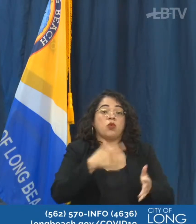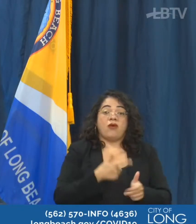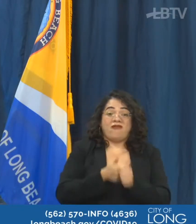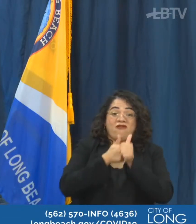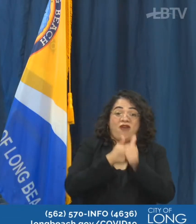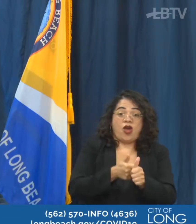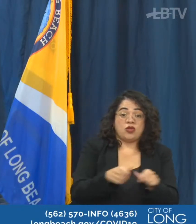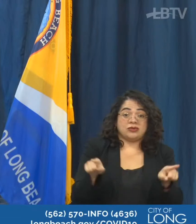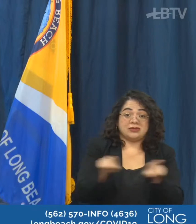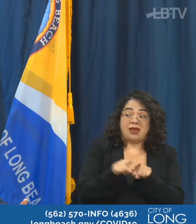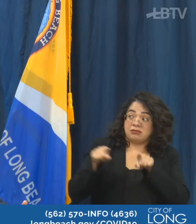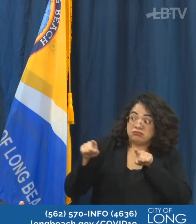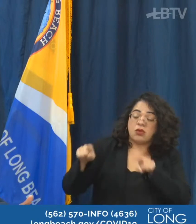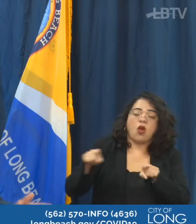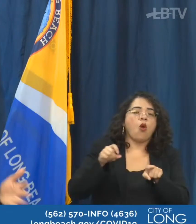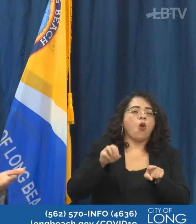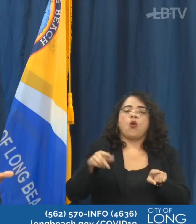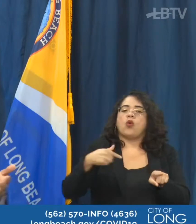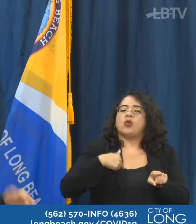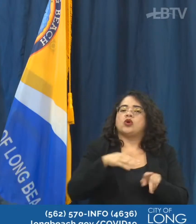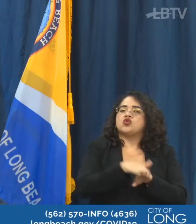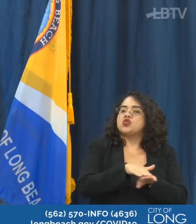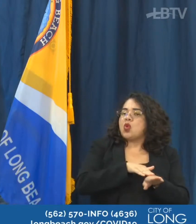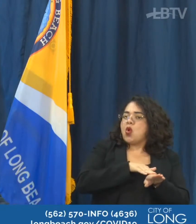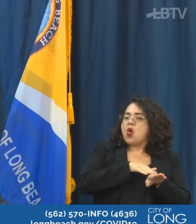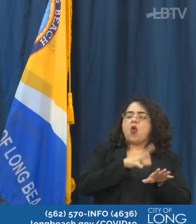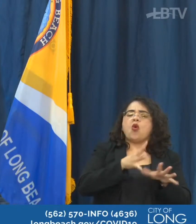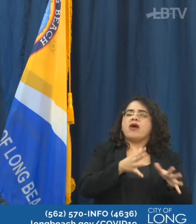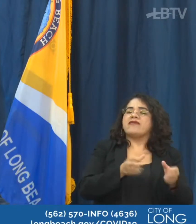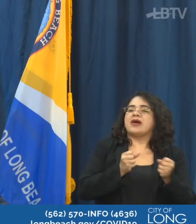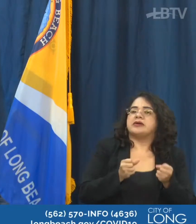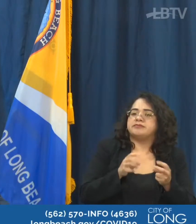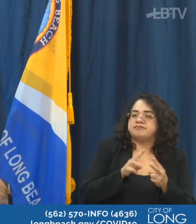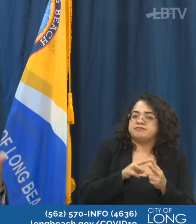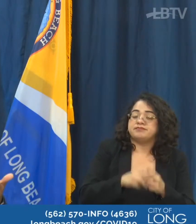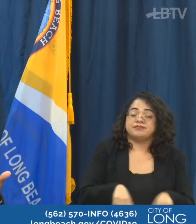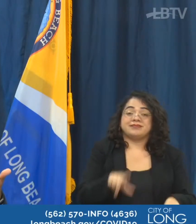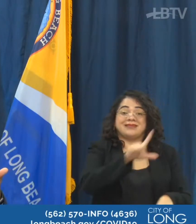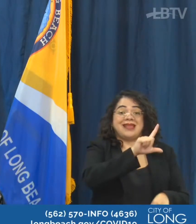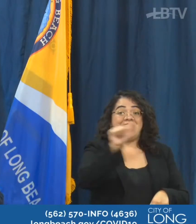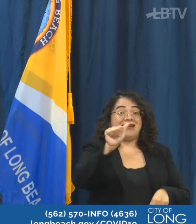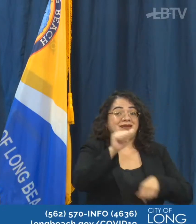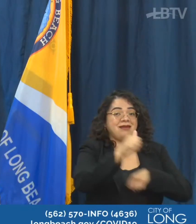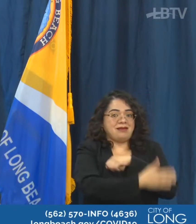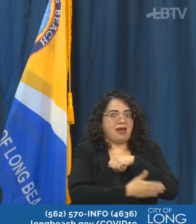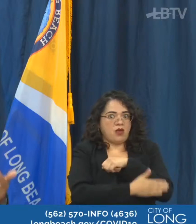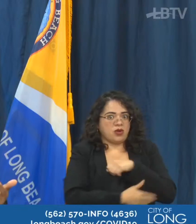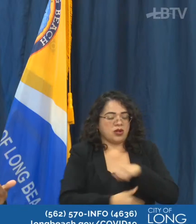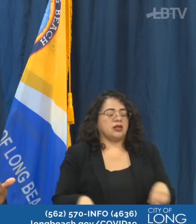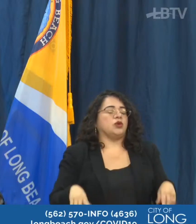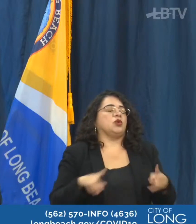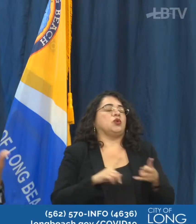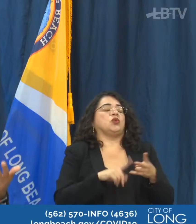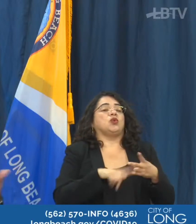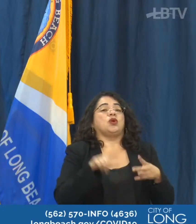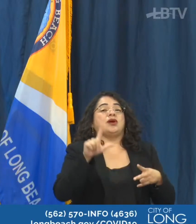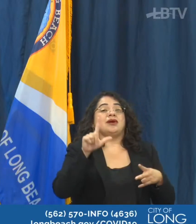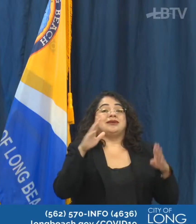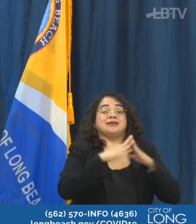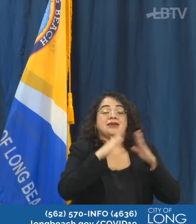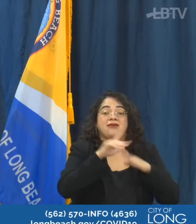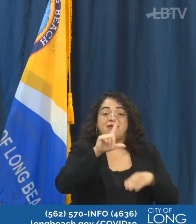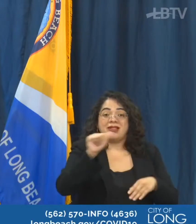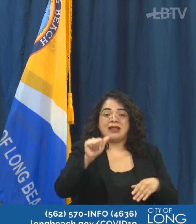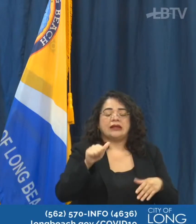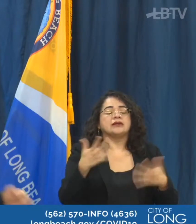other communities. We know that LA County and Long Beach have more challenges than other rural areas of the state and